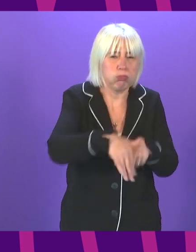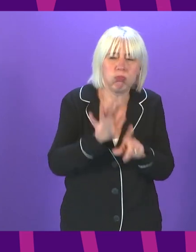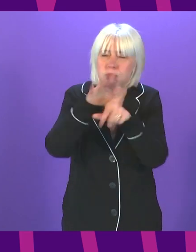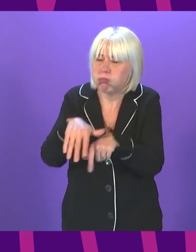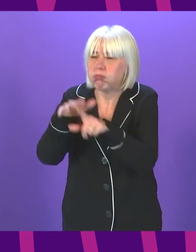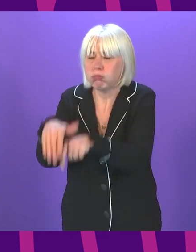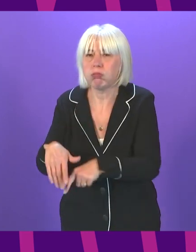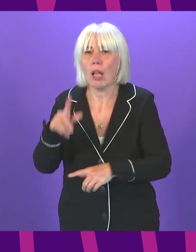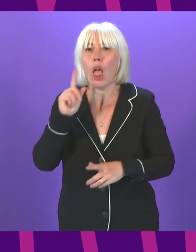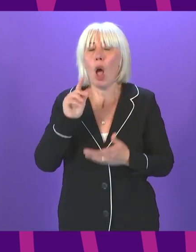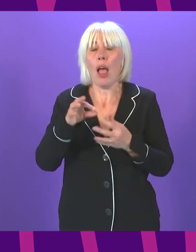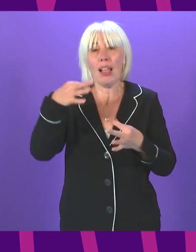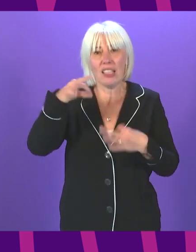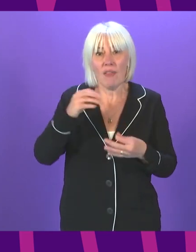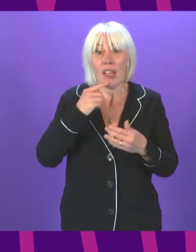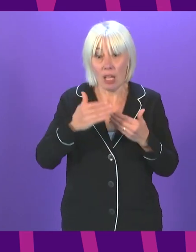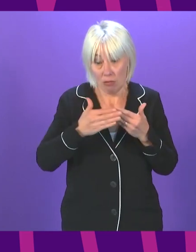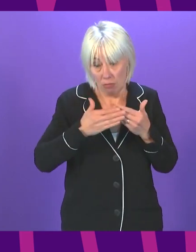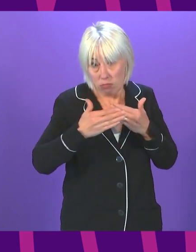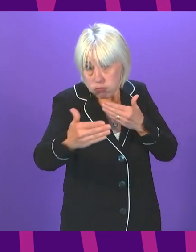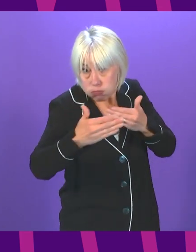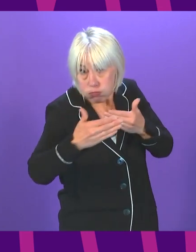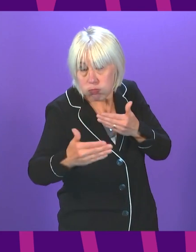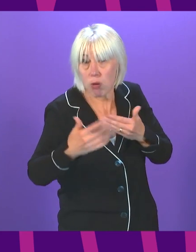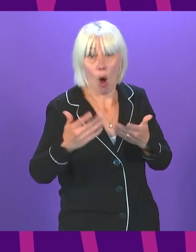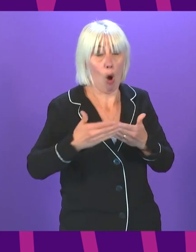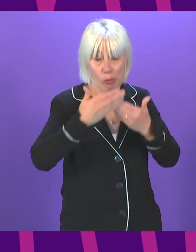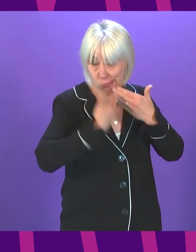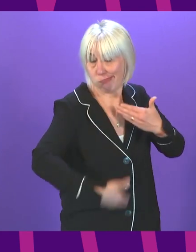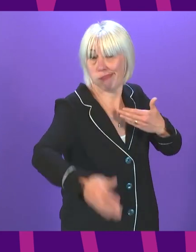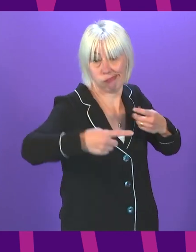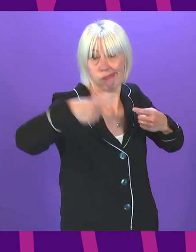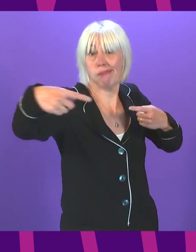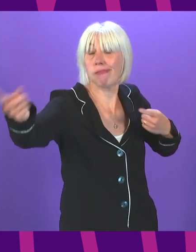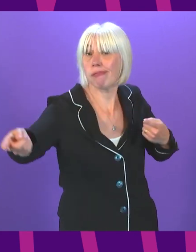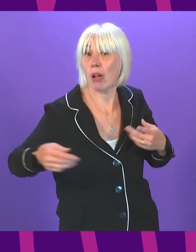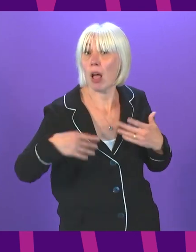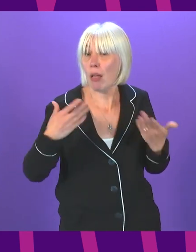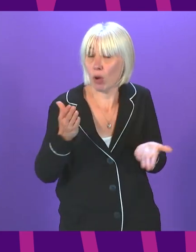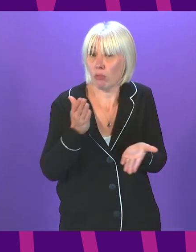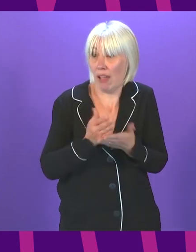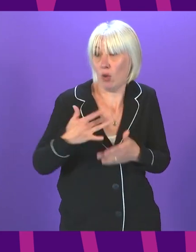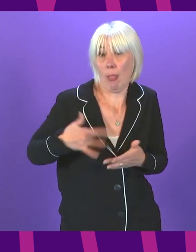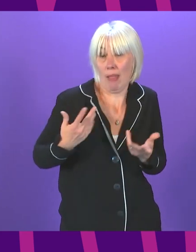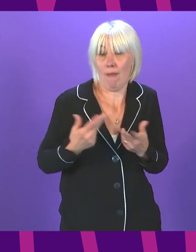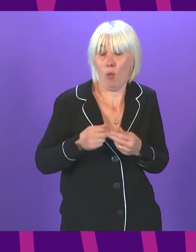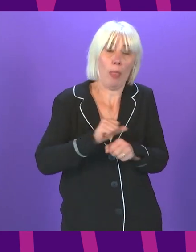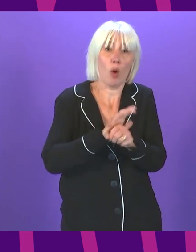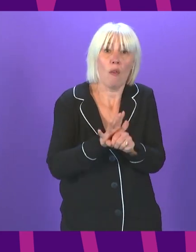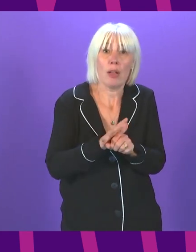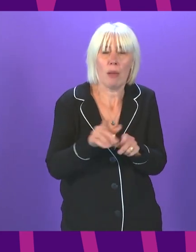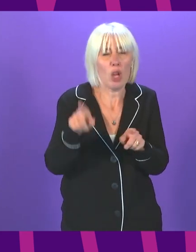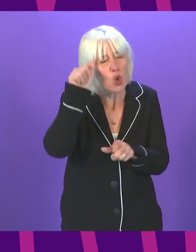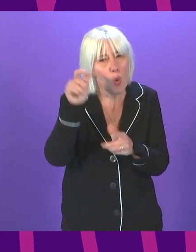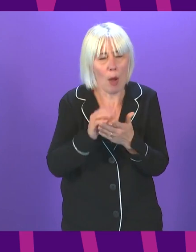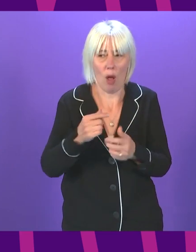time bound or if it's here to stay if we have to live with COVID? And does she understand the very real concerns of those worried about the impact on civil liberties?